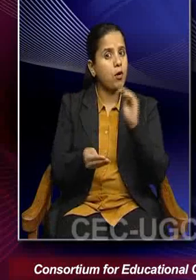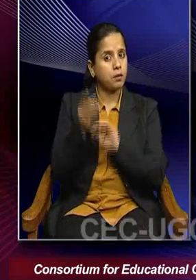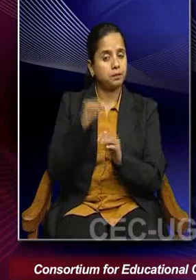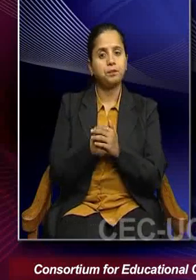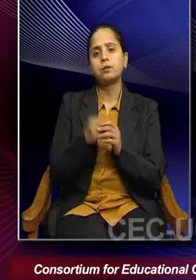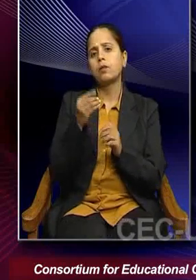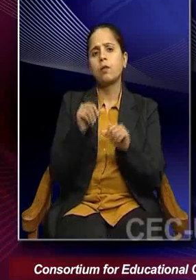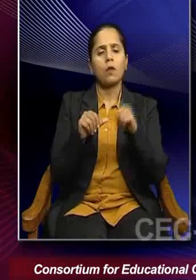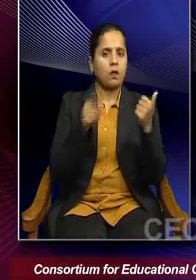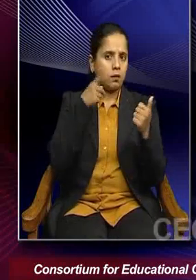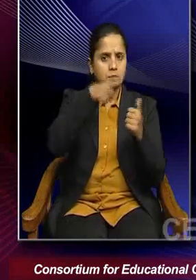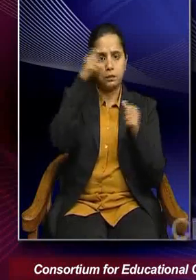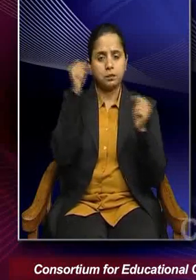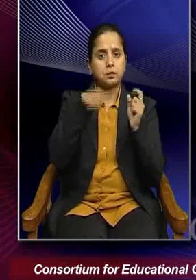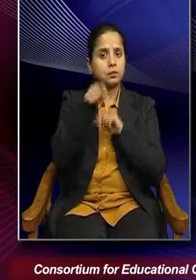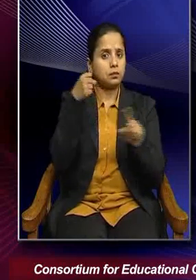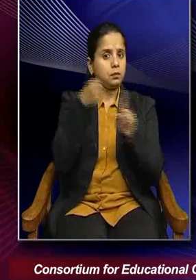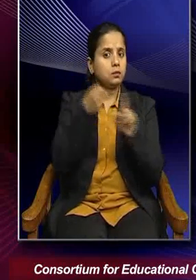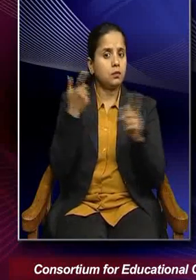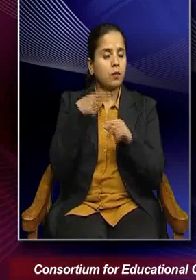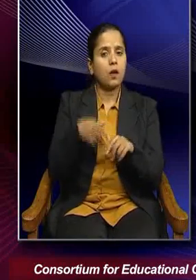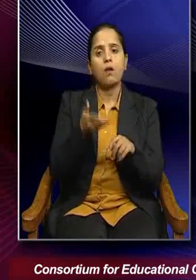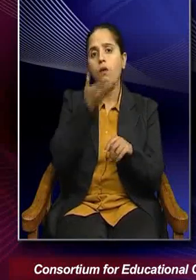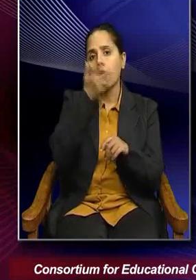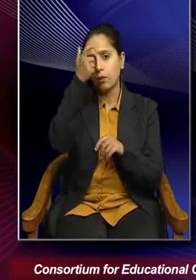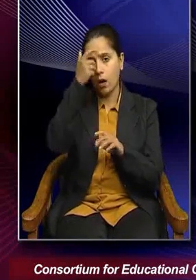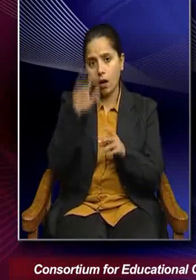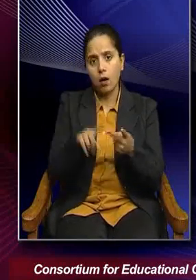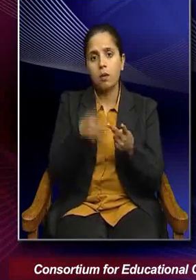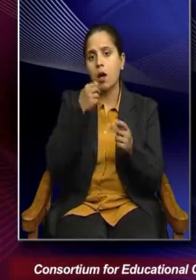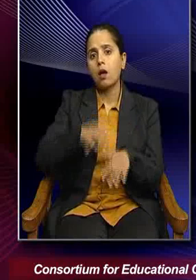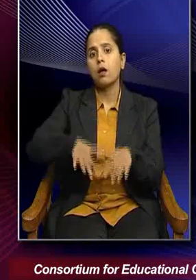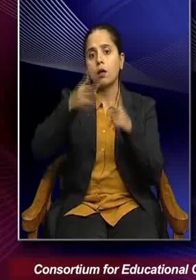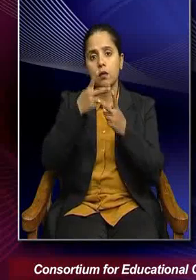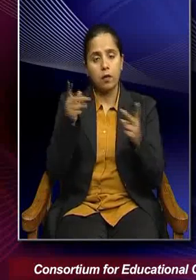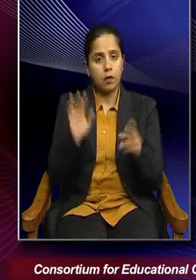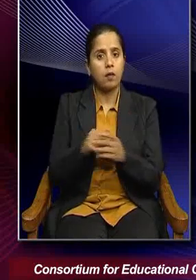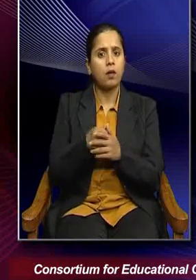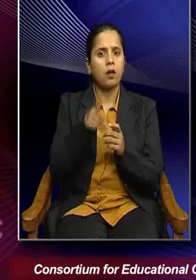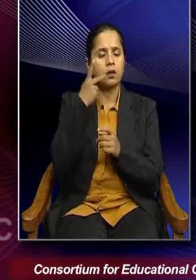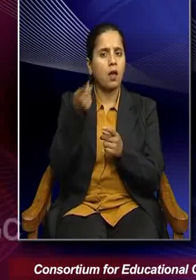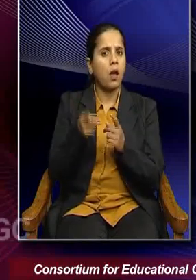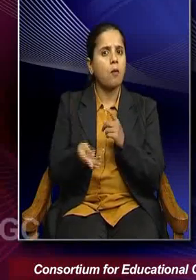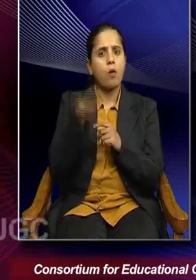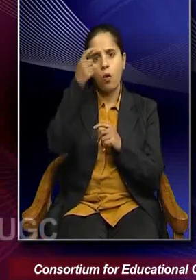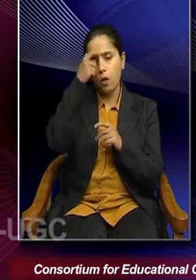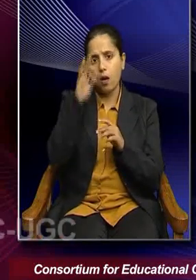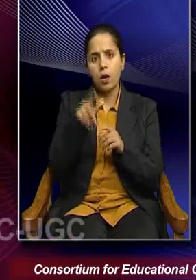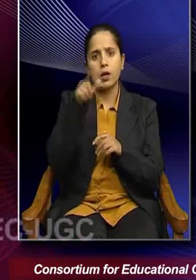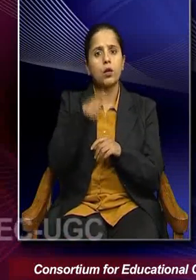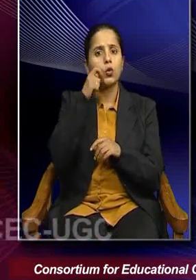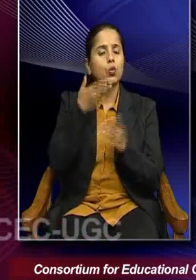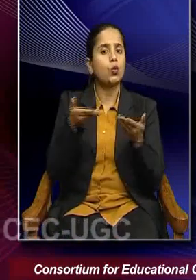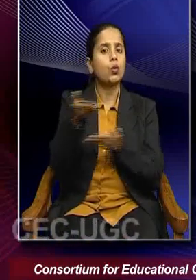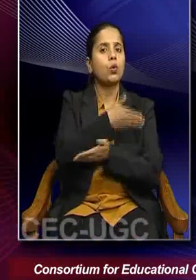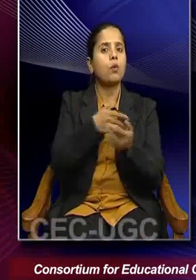slow onset of climate change impacts, for example, water crisis or sea level rising, they also have triggered lot of movement of human population